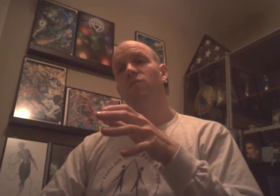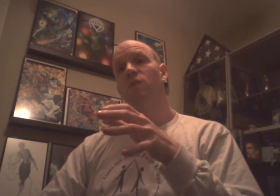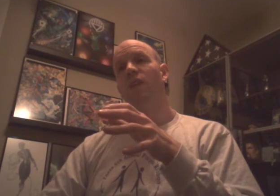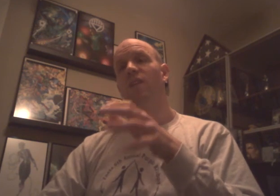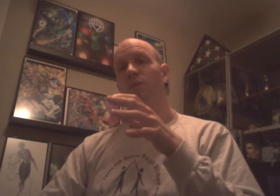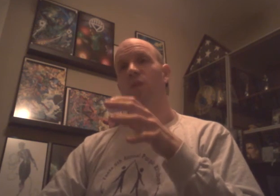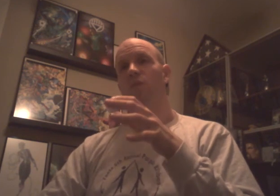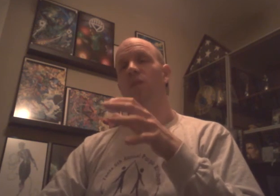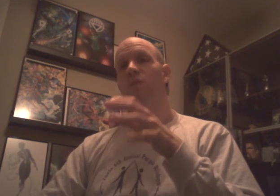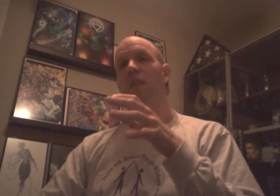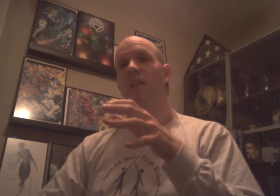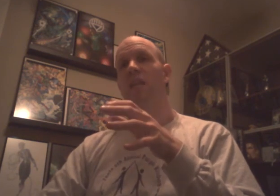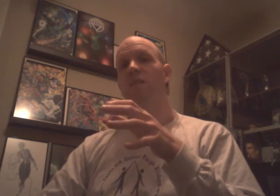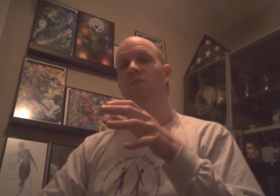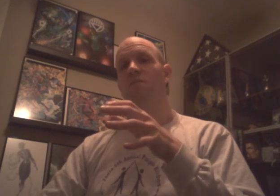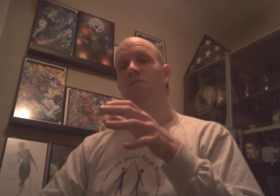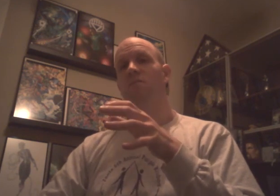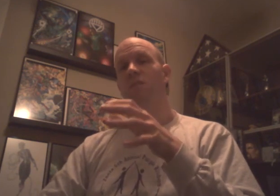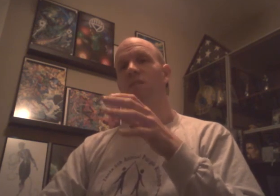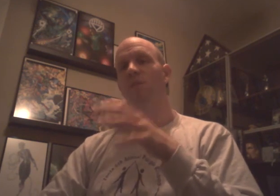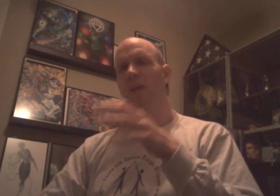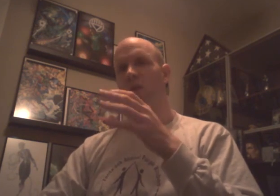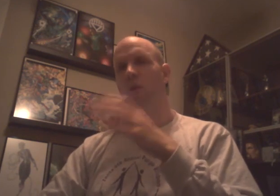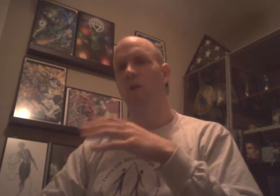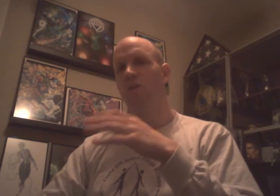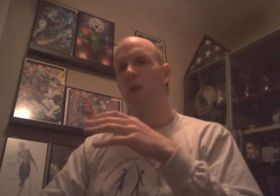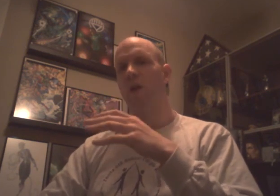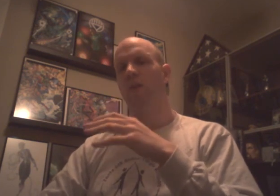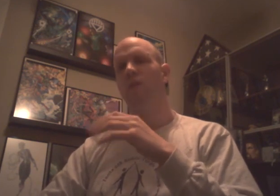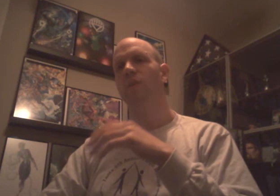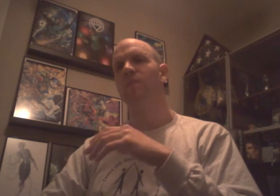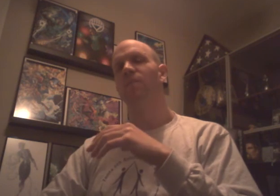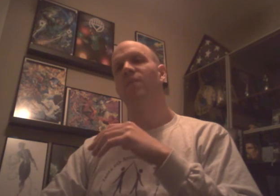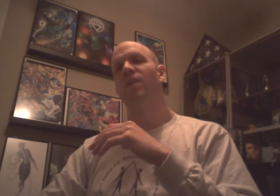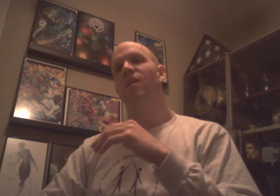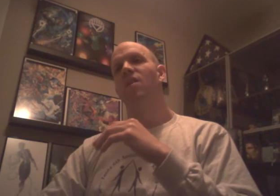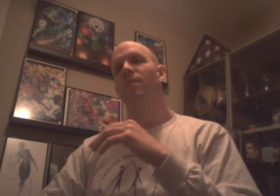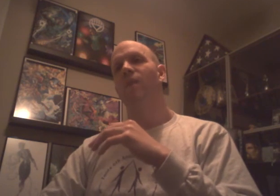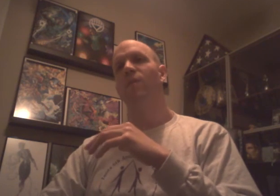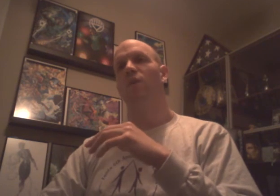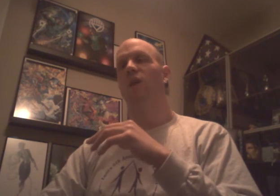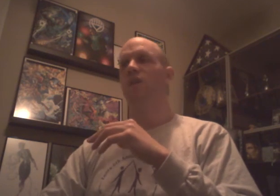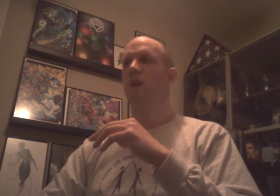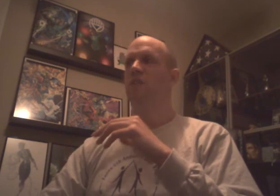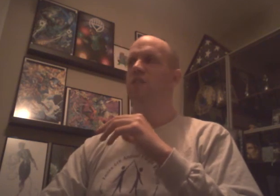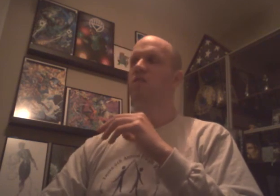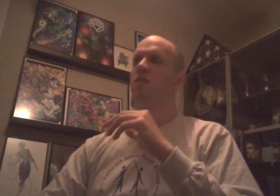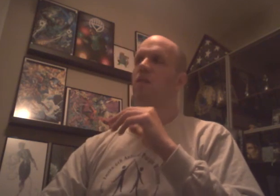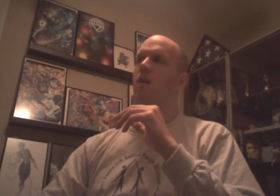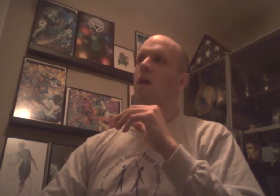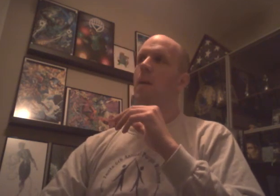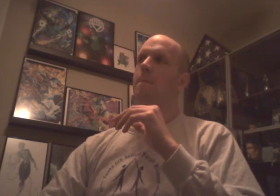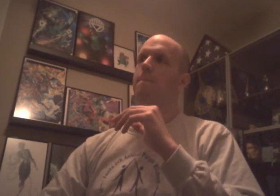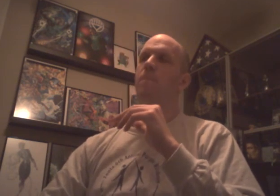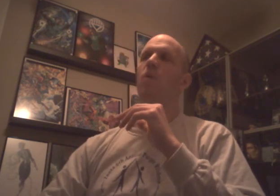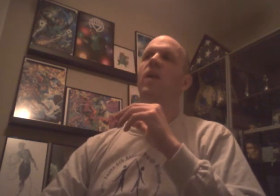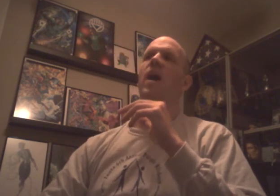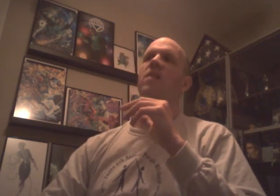Which I think is what they really, really needed. To kind of quell the crowd a little bit. Had people go out there and just put on